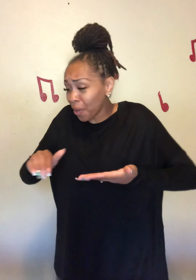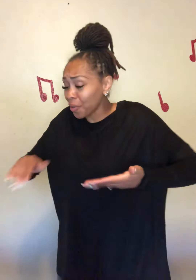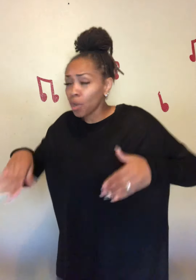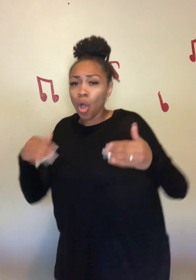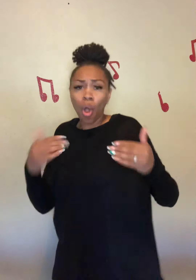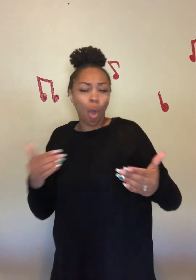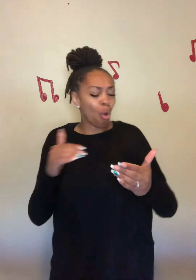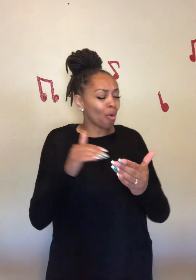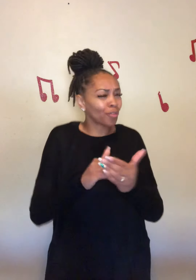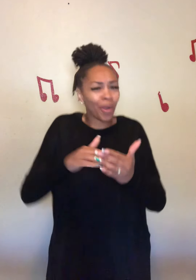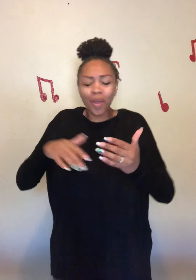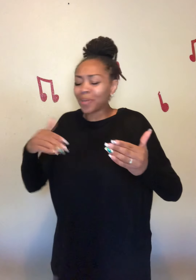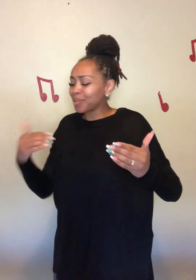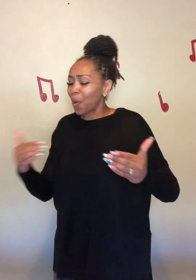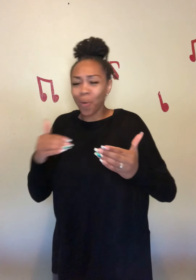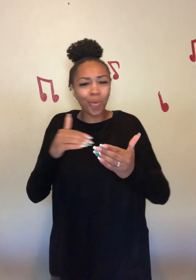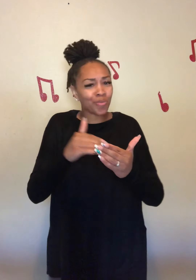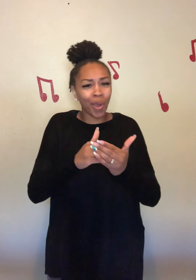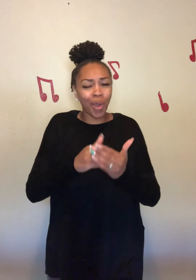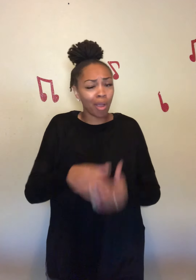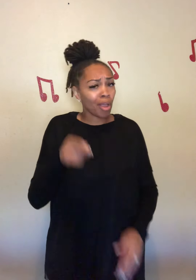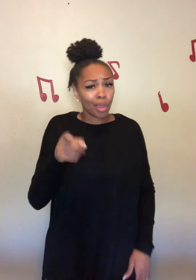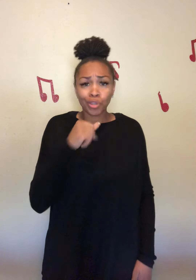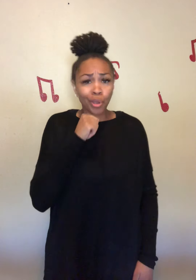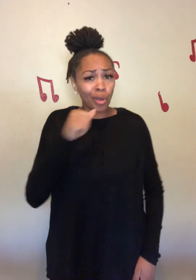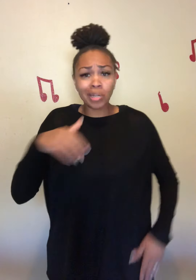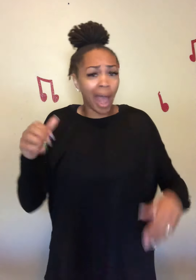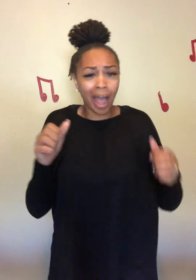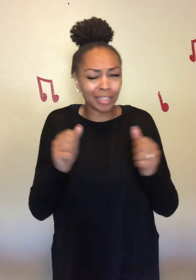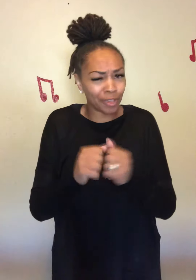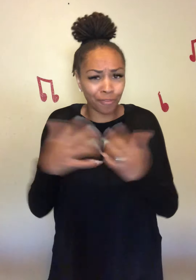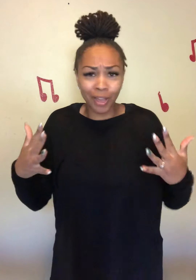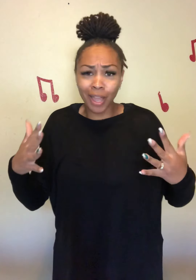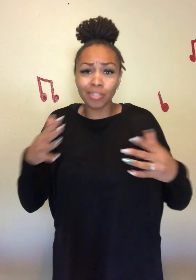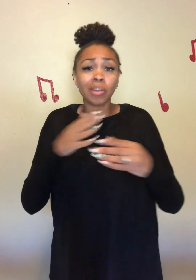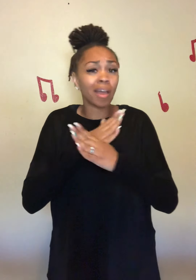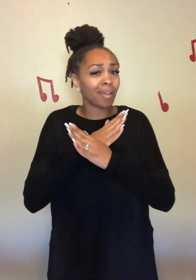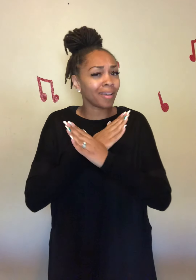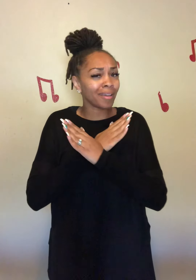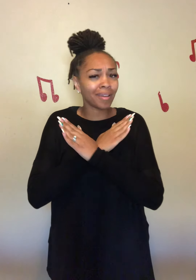Over and over You are not defenseless